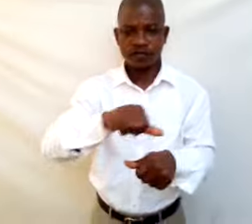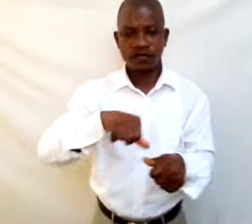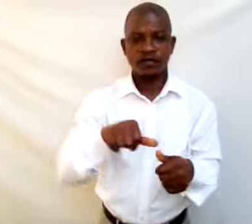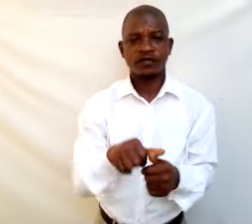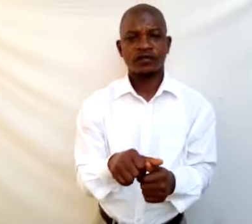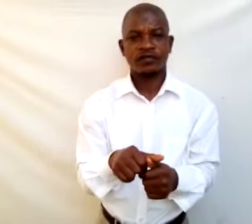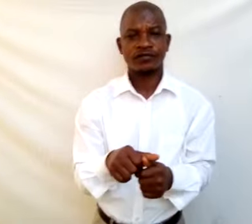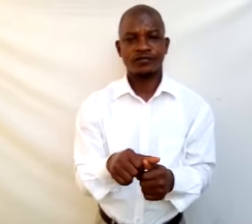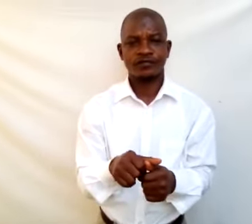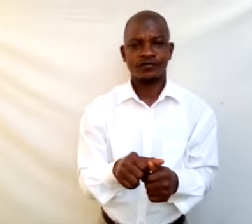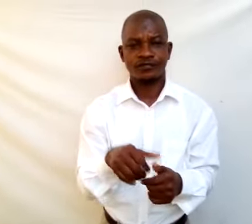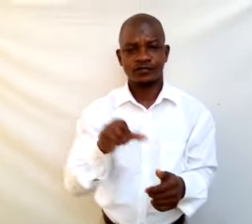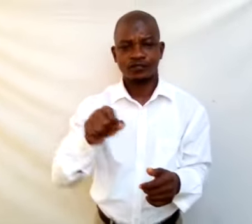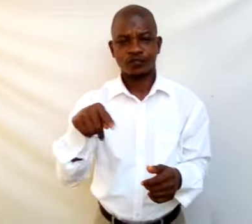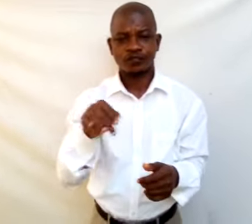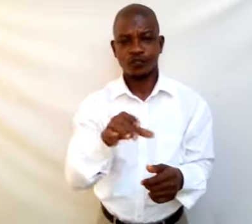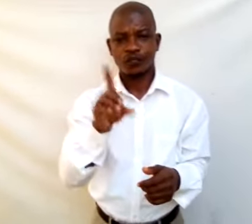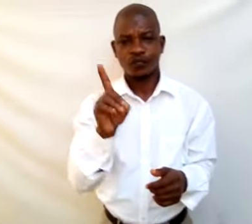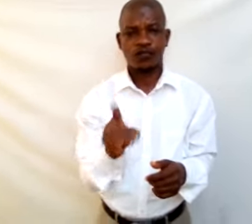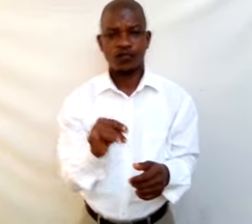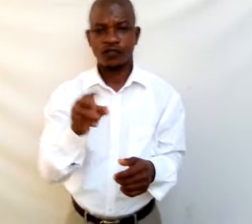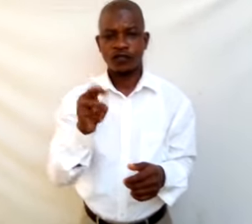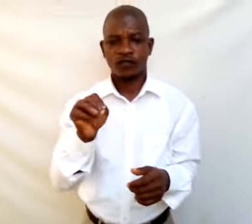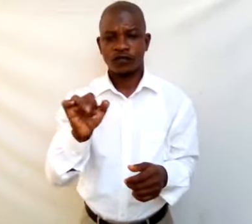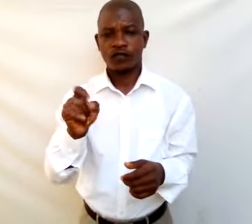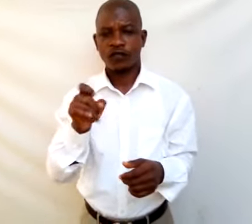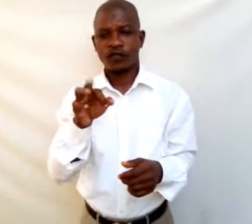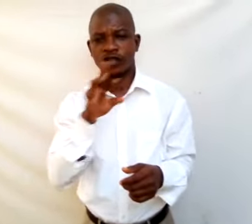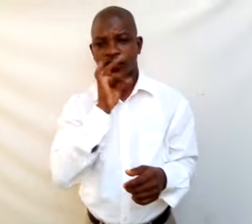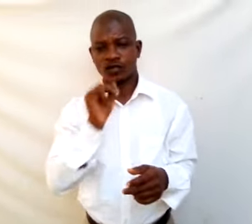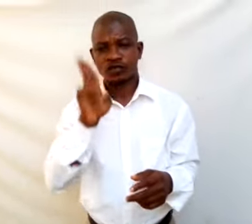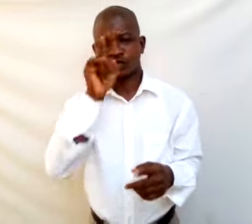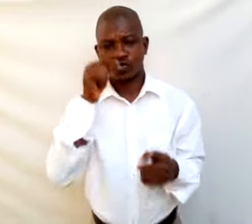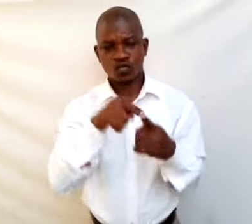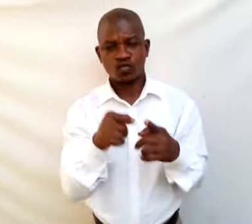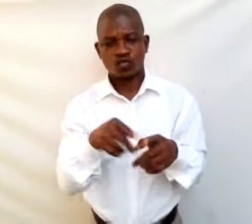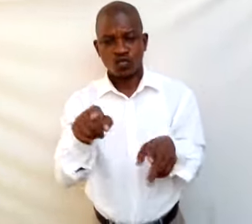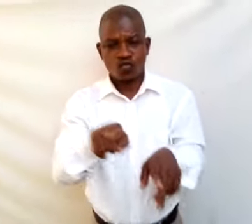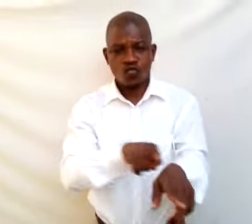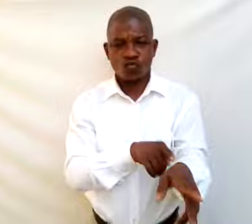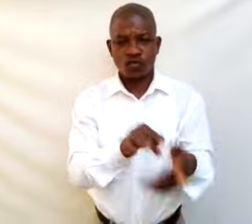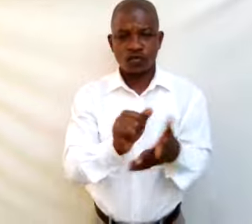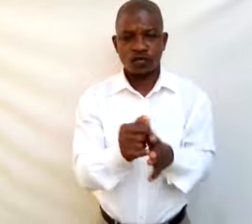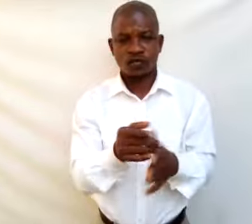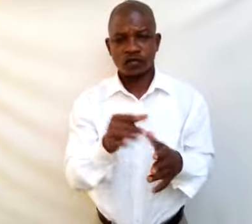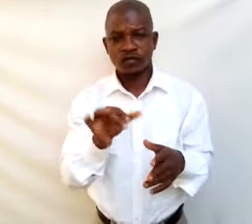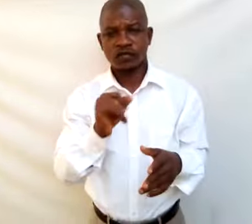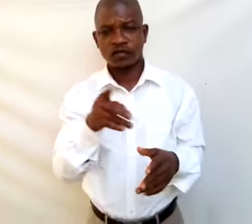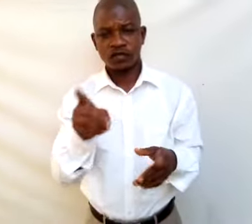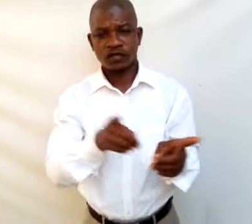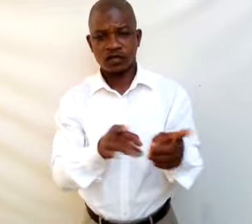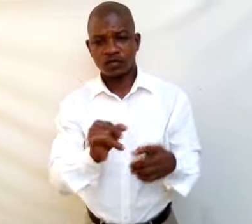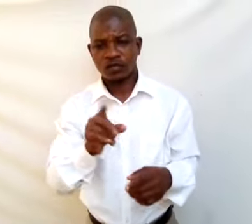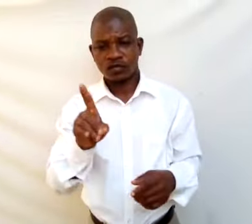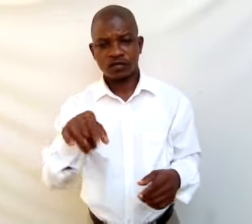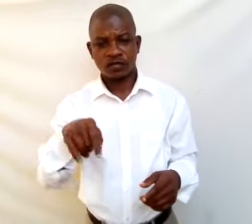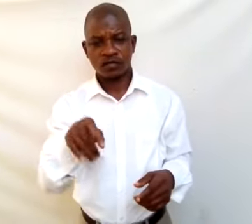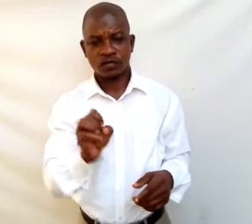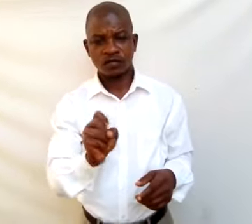Specimen D is used to measure distance or depth of water or length.